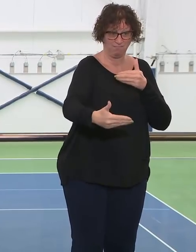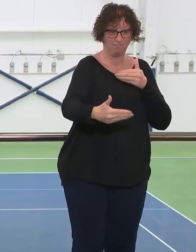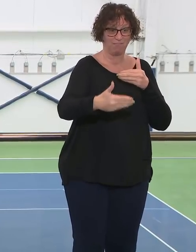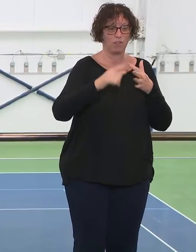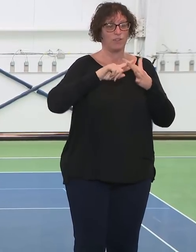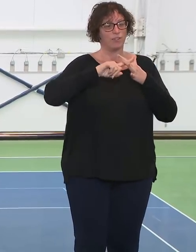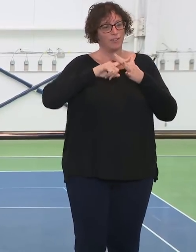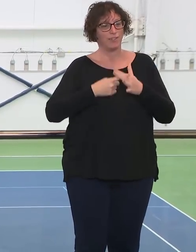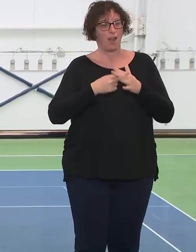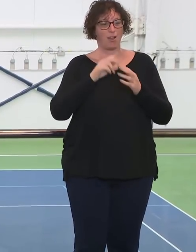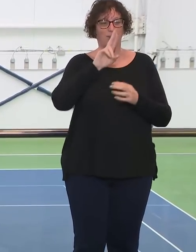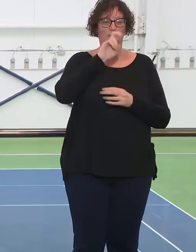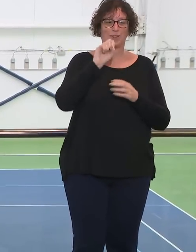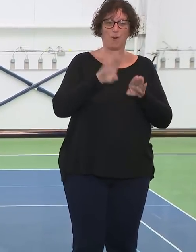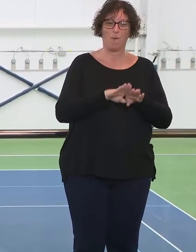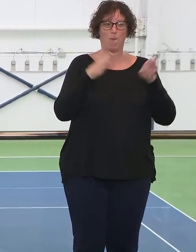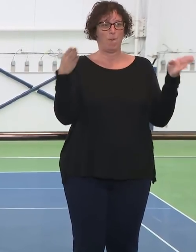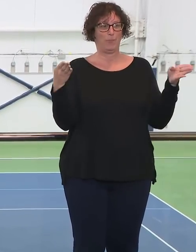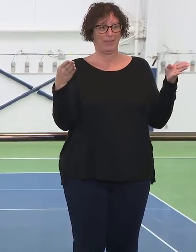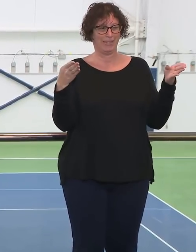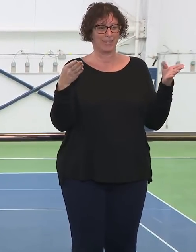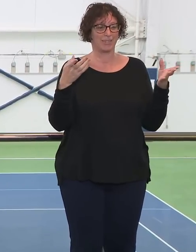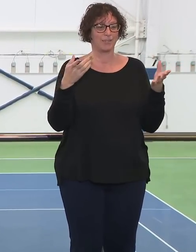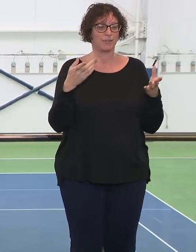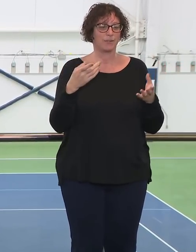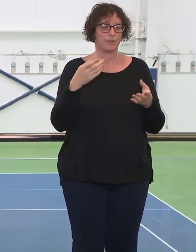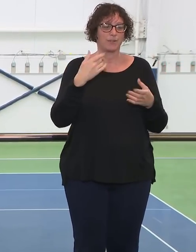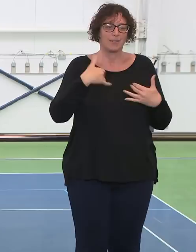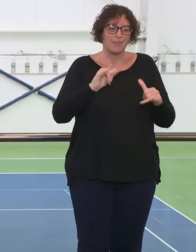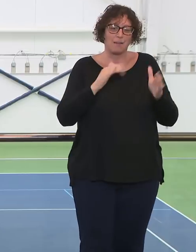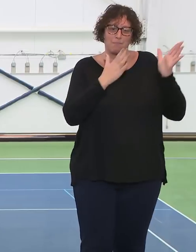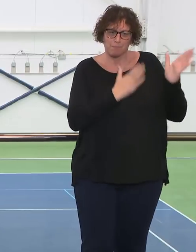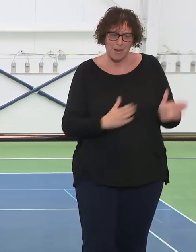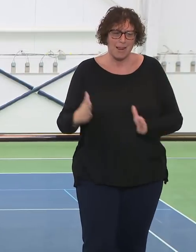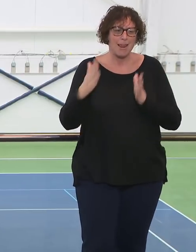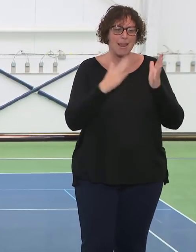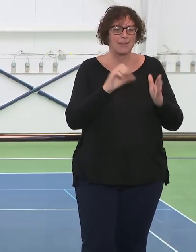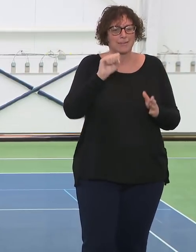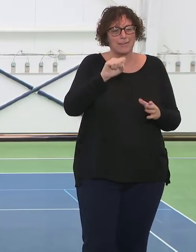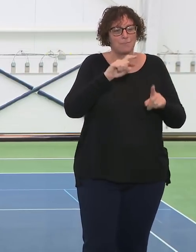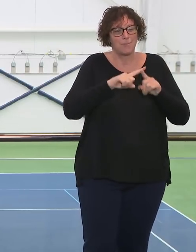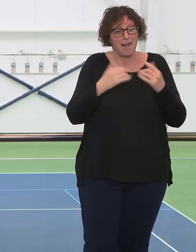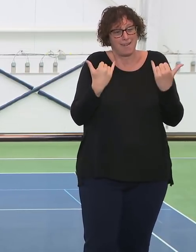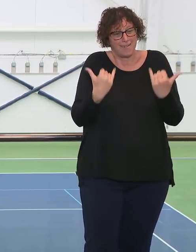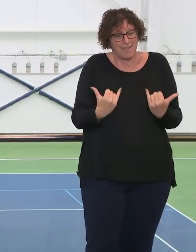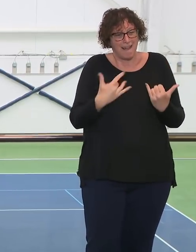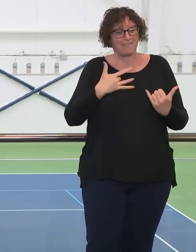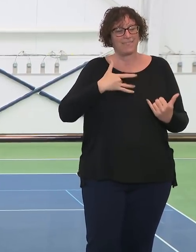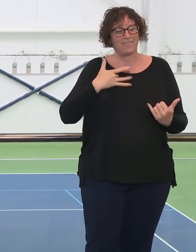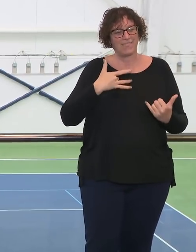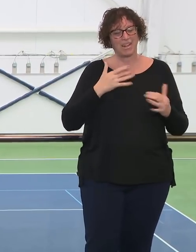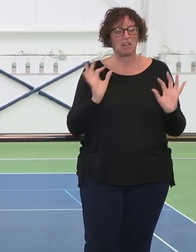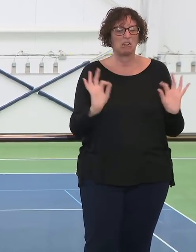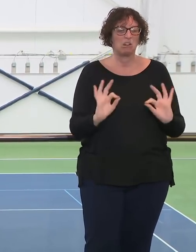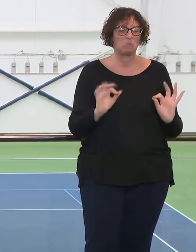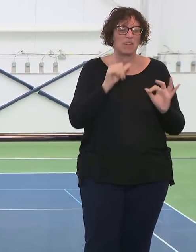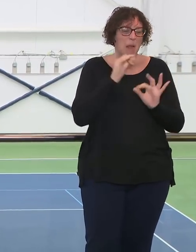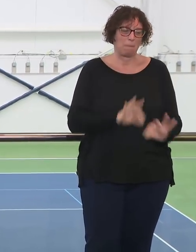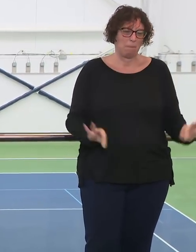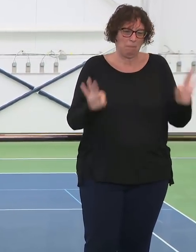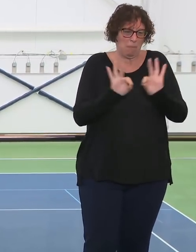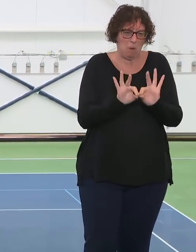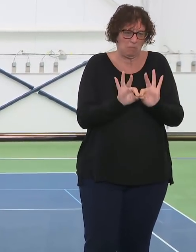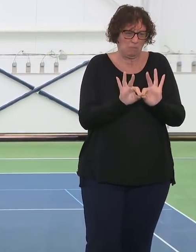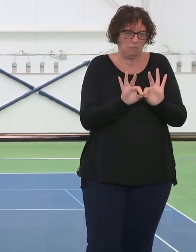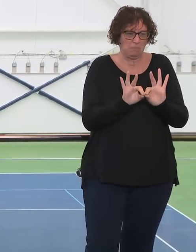still plan accordingly, but it seems so trivial in light of what's going on in the city and the state and the government right now. So we want to be as supportive as we can.